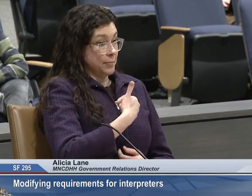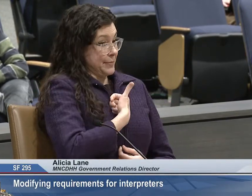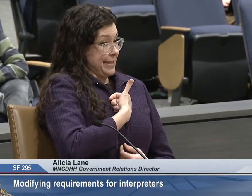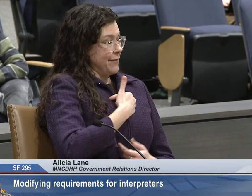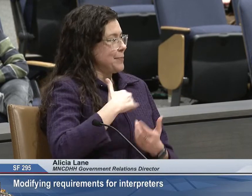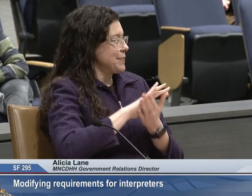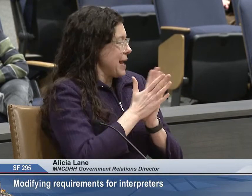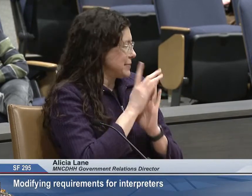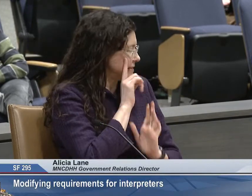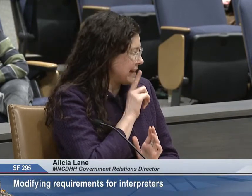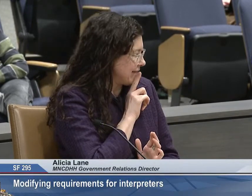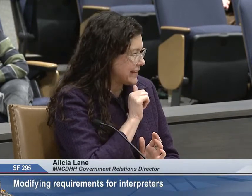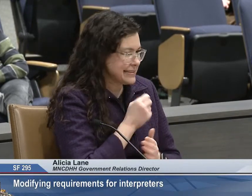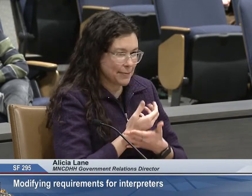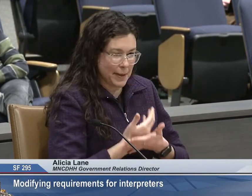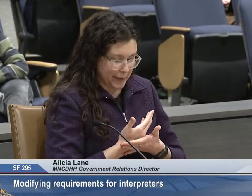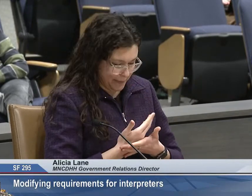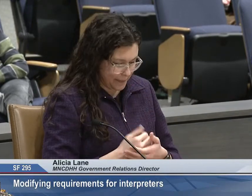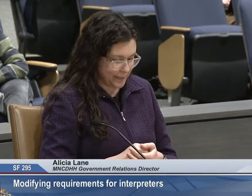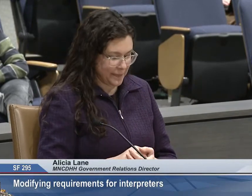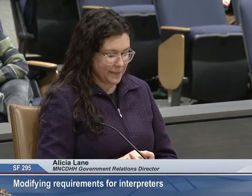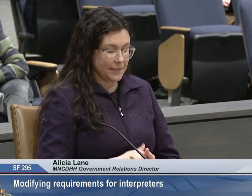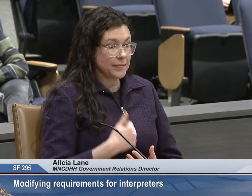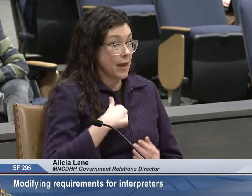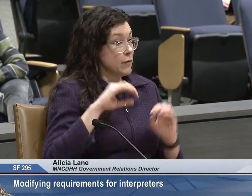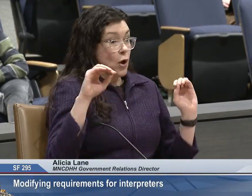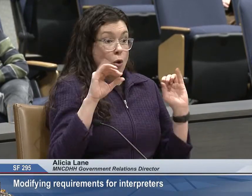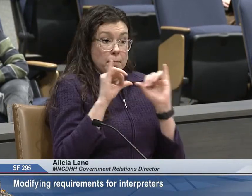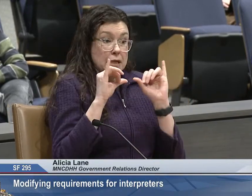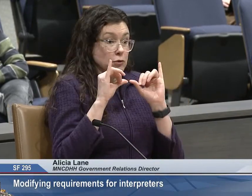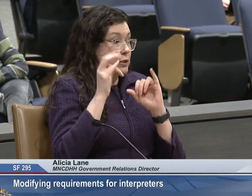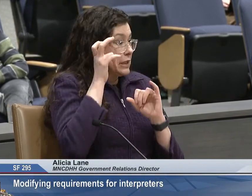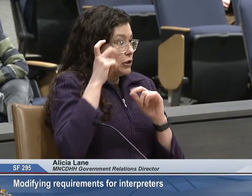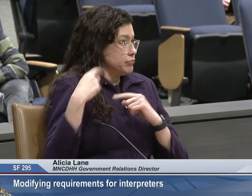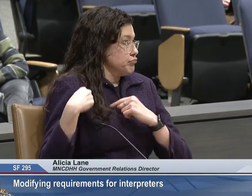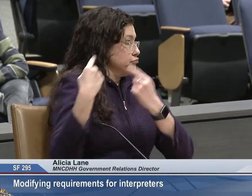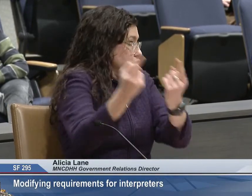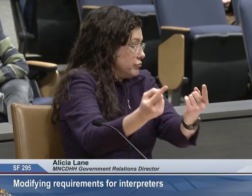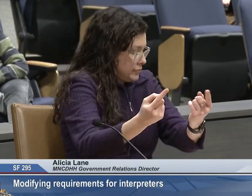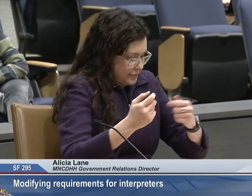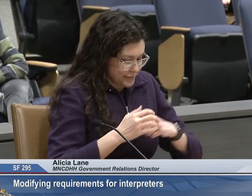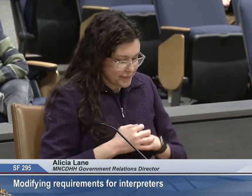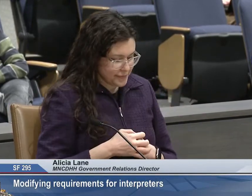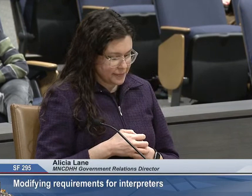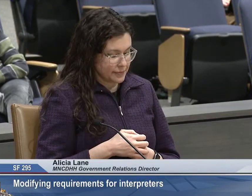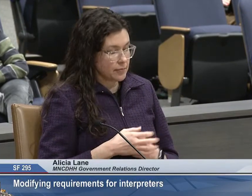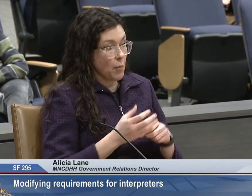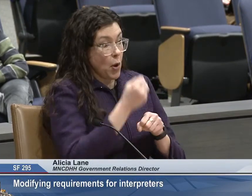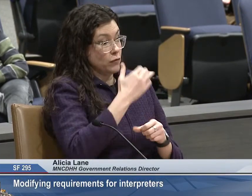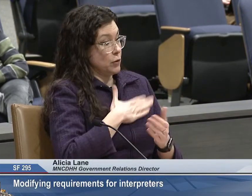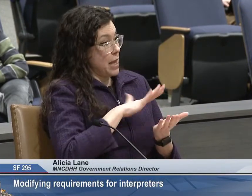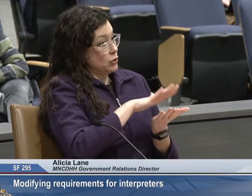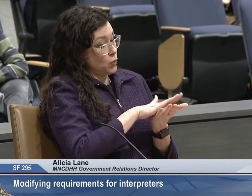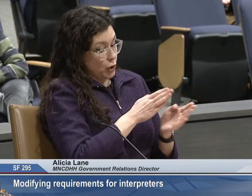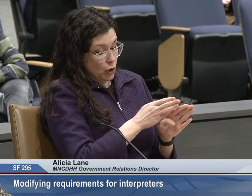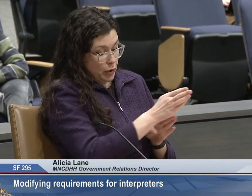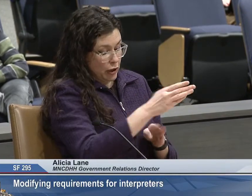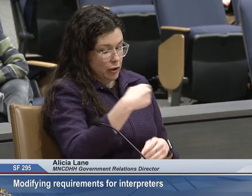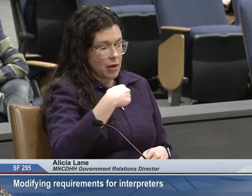I became deaf as a baby and had no measurable hearing since then. Most of my